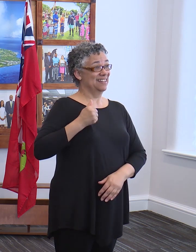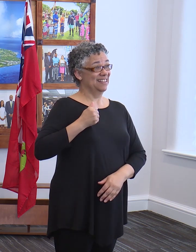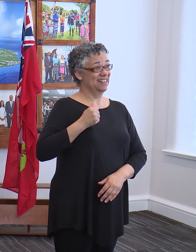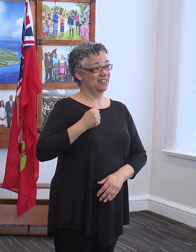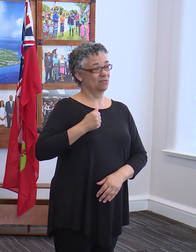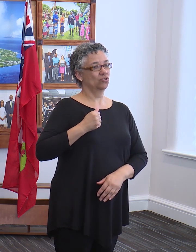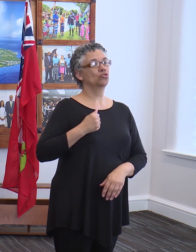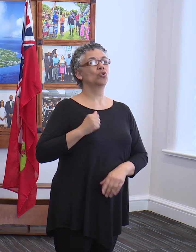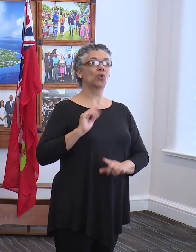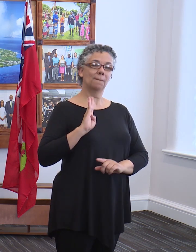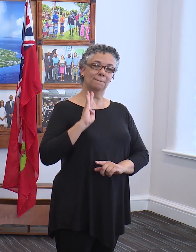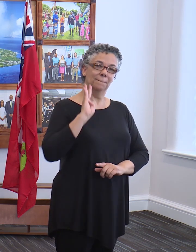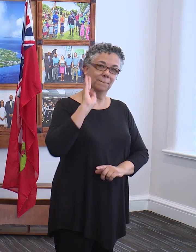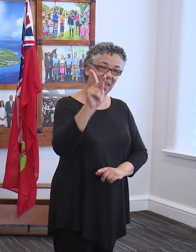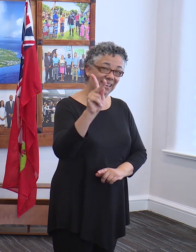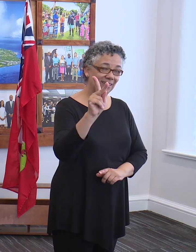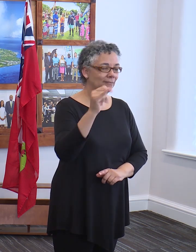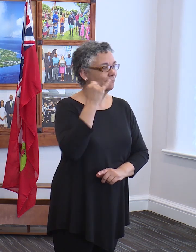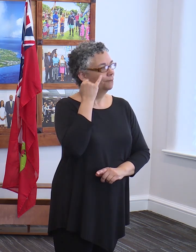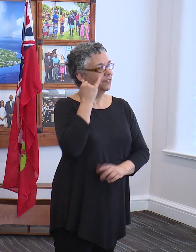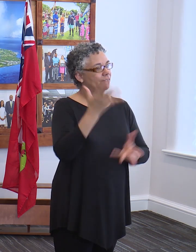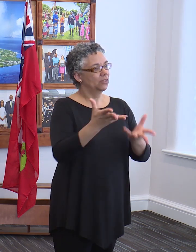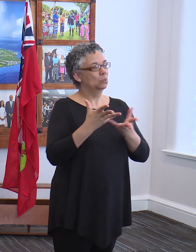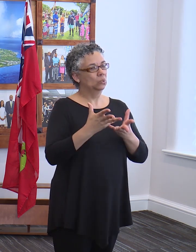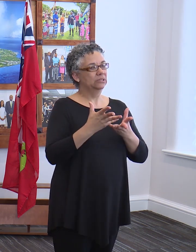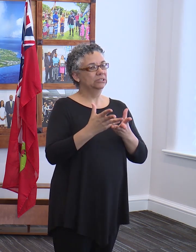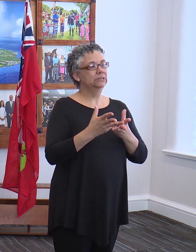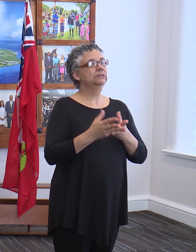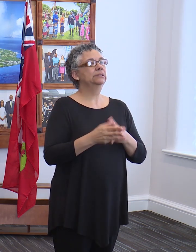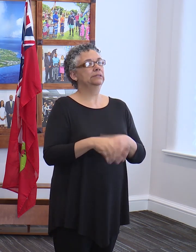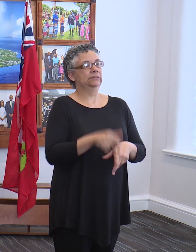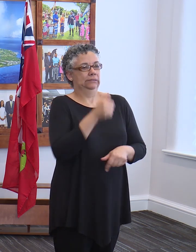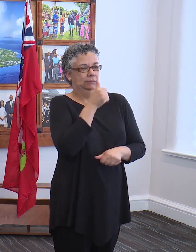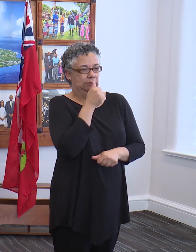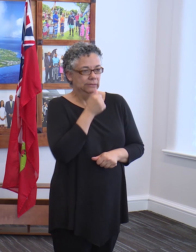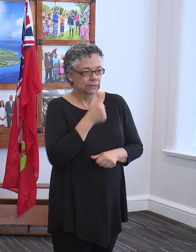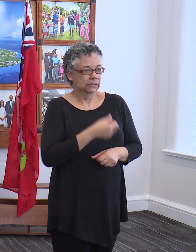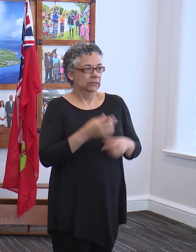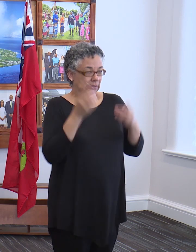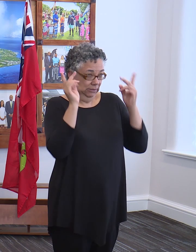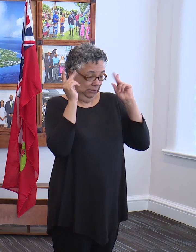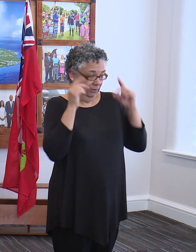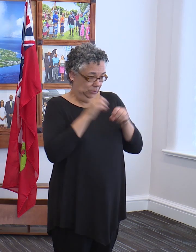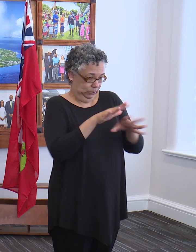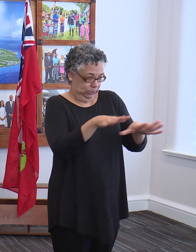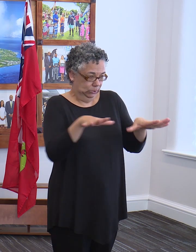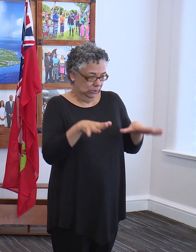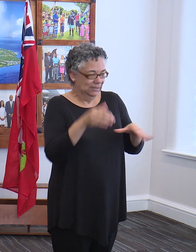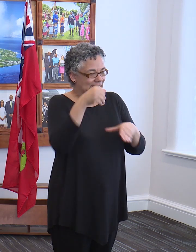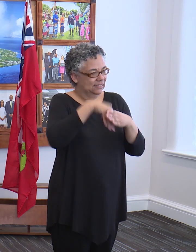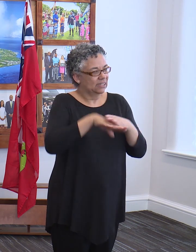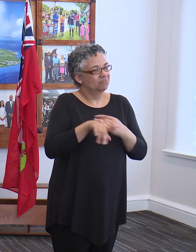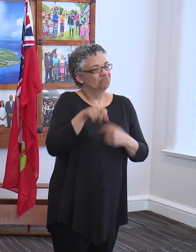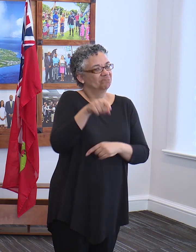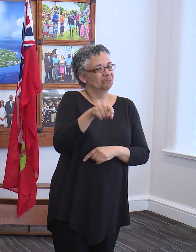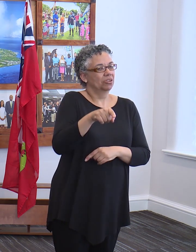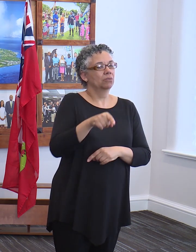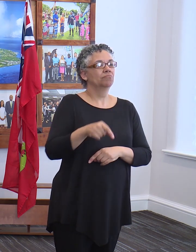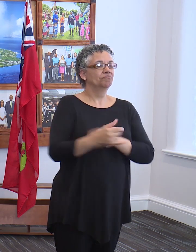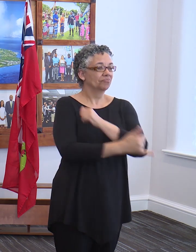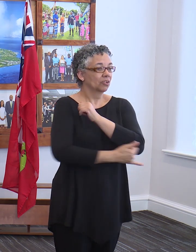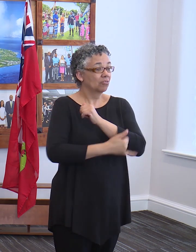wish to endure this current global pandemic inside of their country of citizenship or residence.